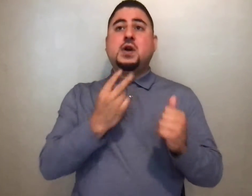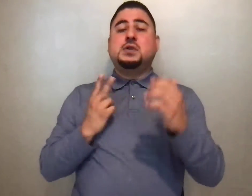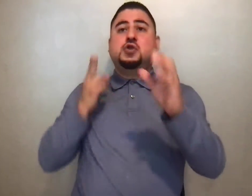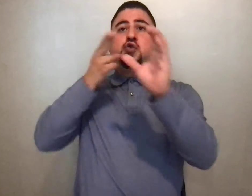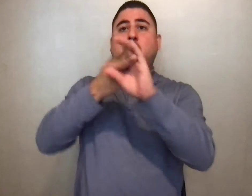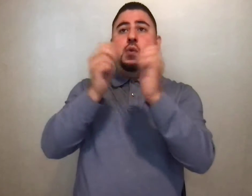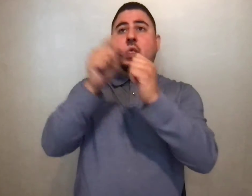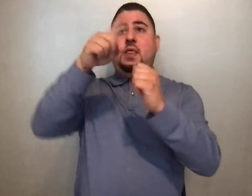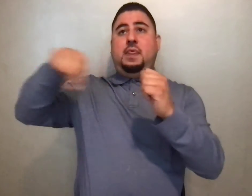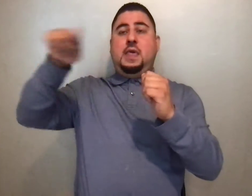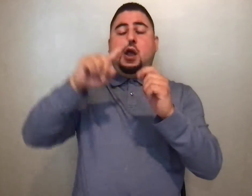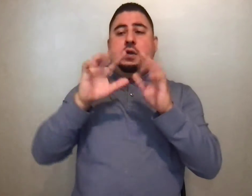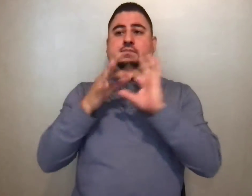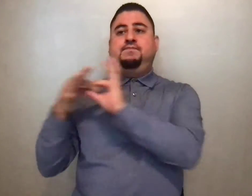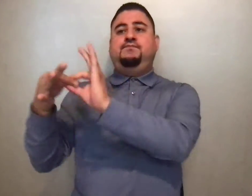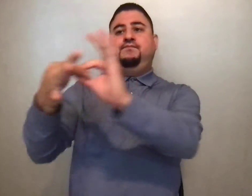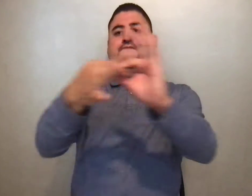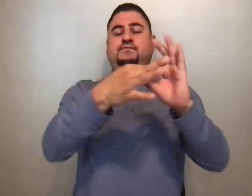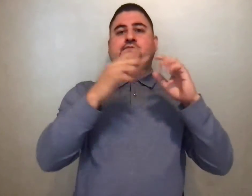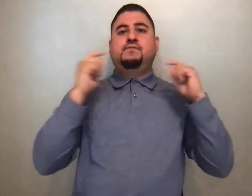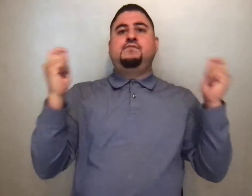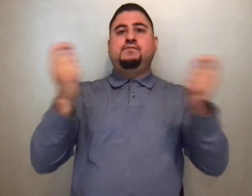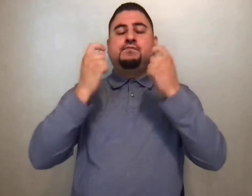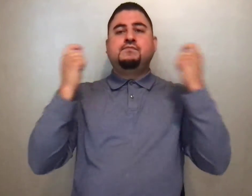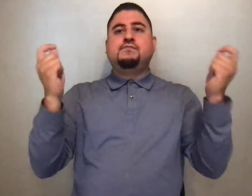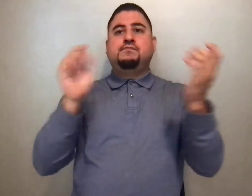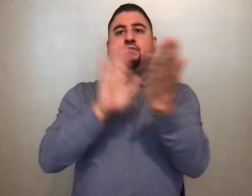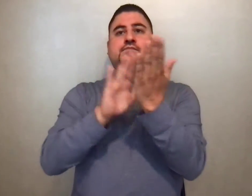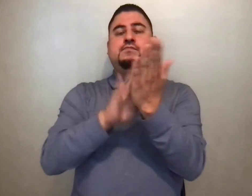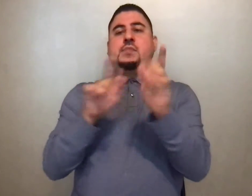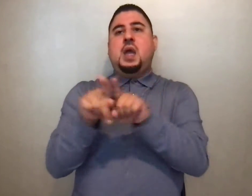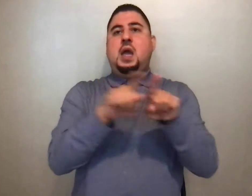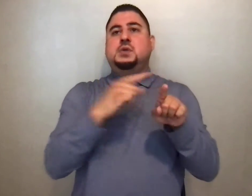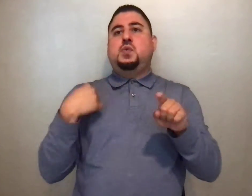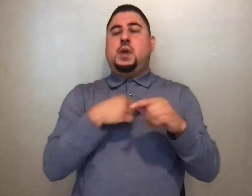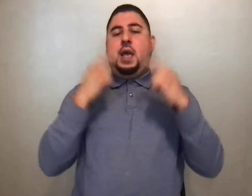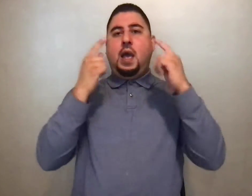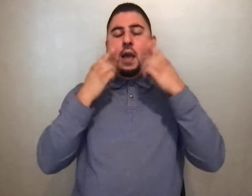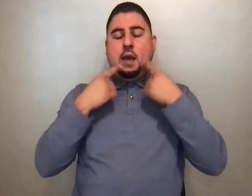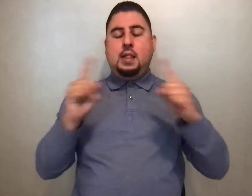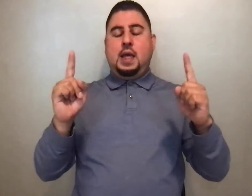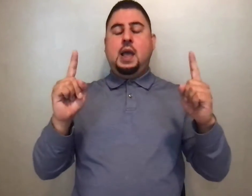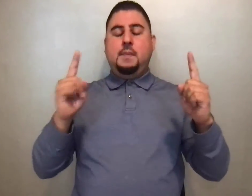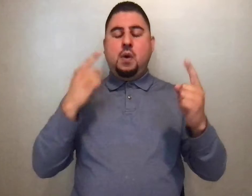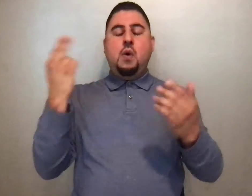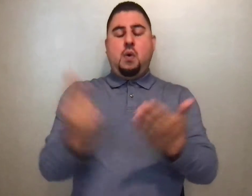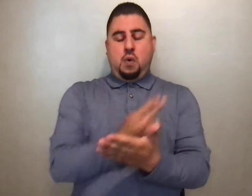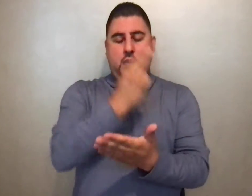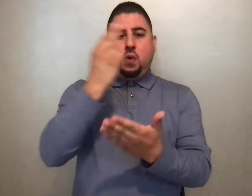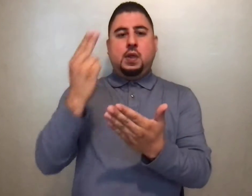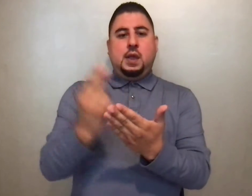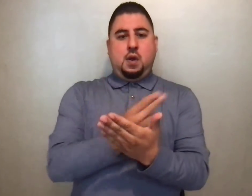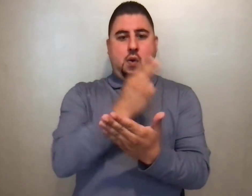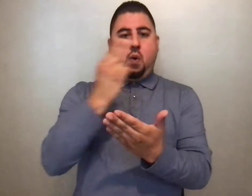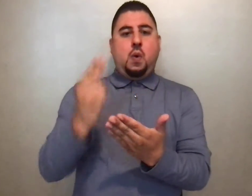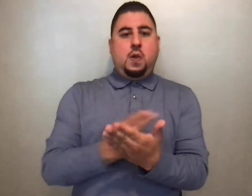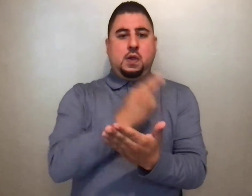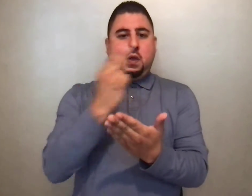join with theirs in one chorus of exultant praise as we acclaim, Holy, Holy, Holy Lord,